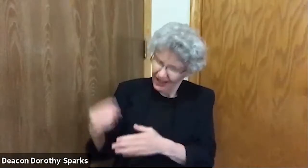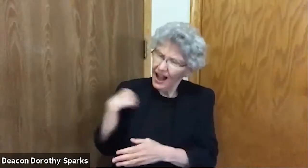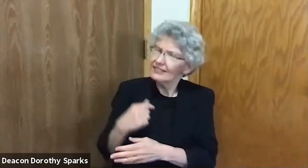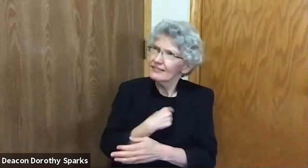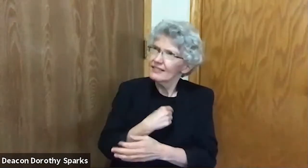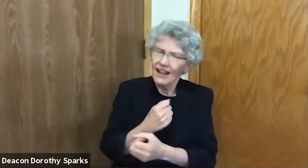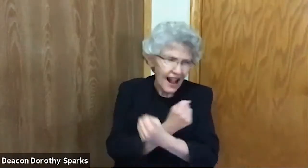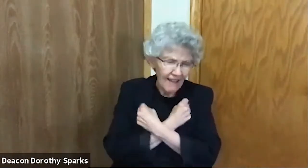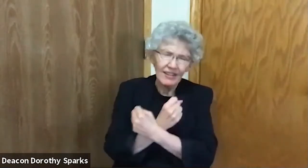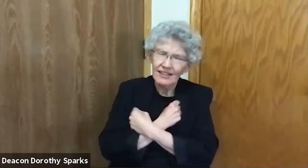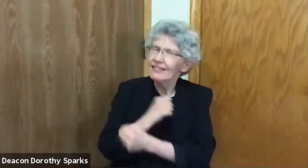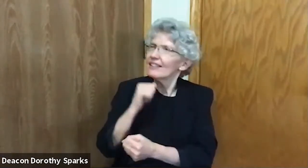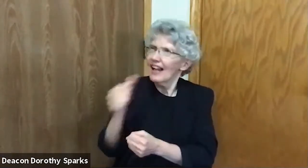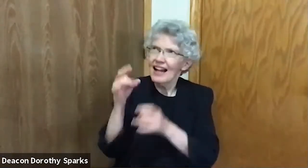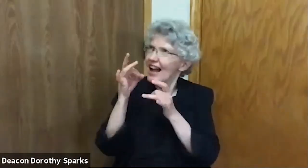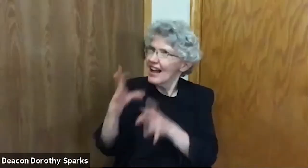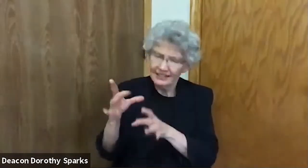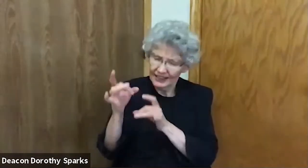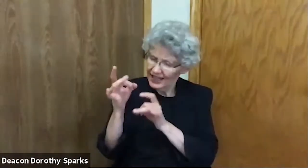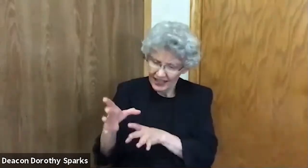Lead us to love, not hate.